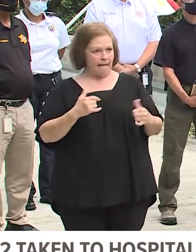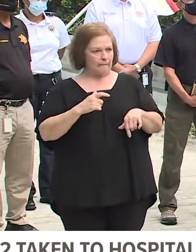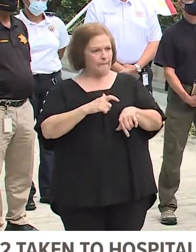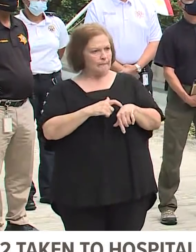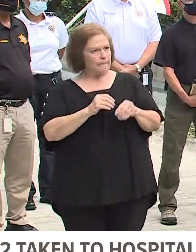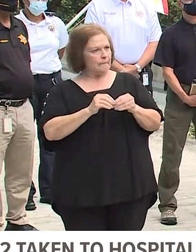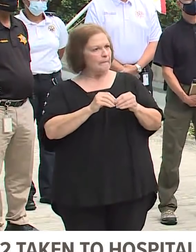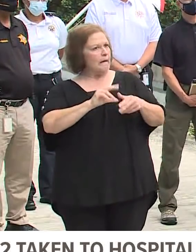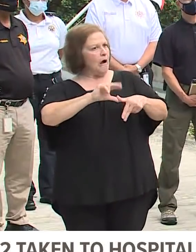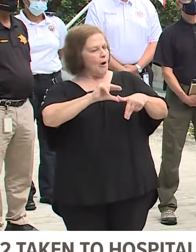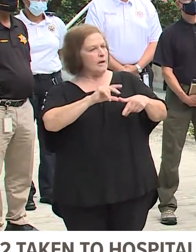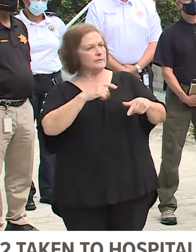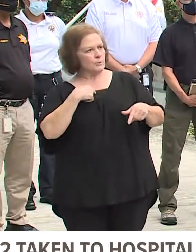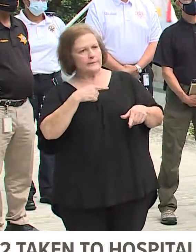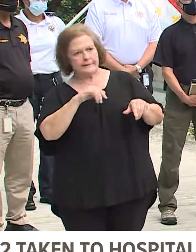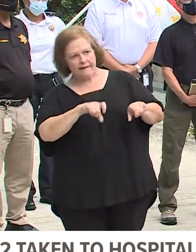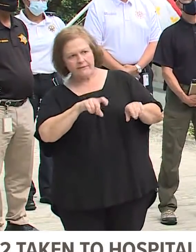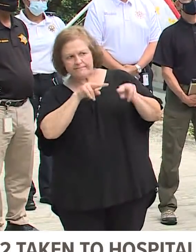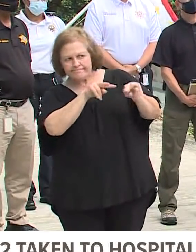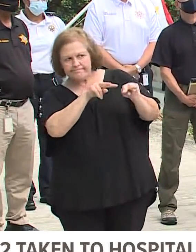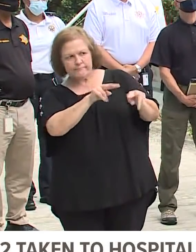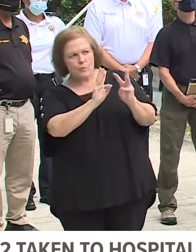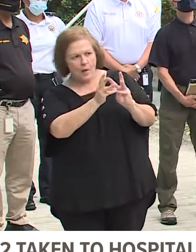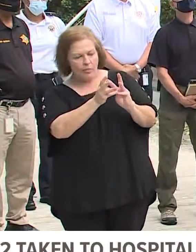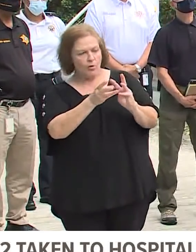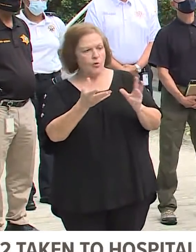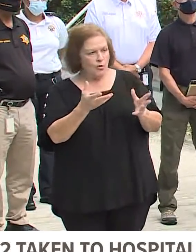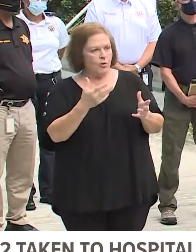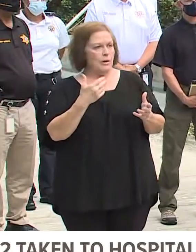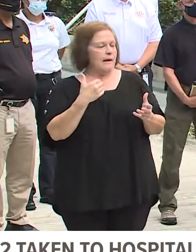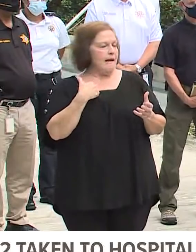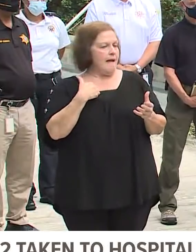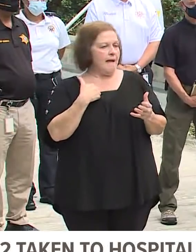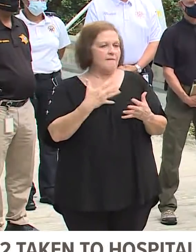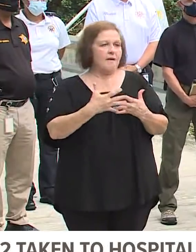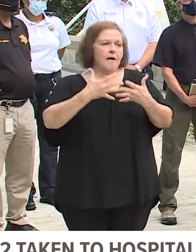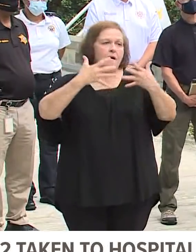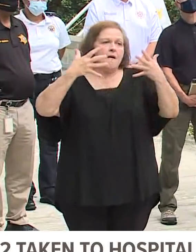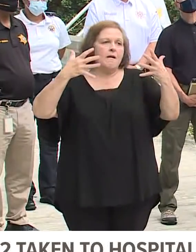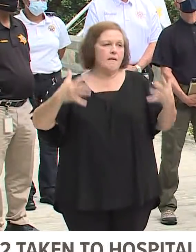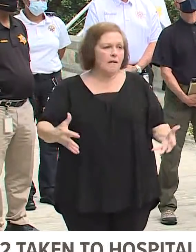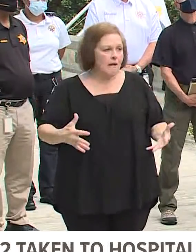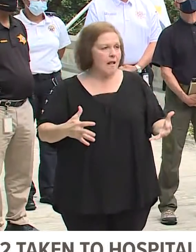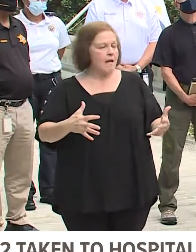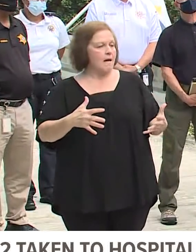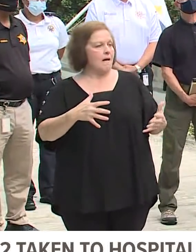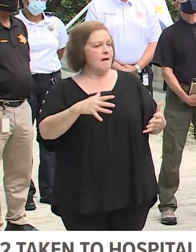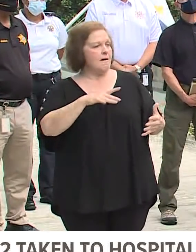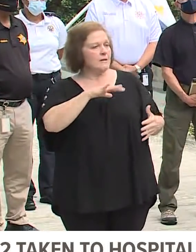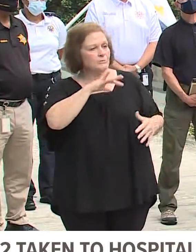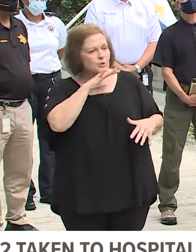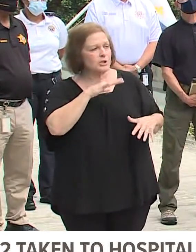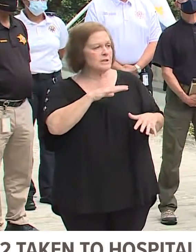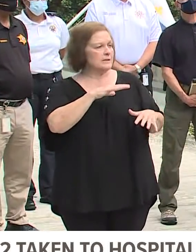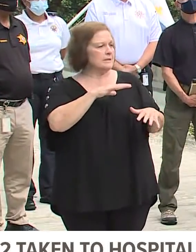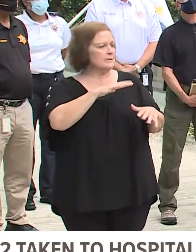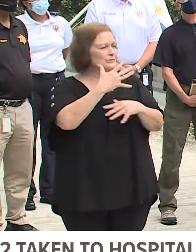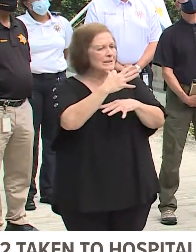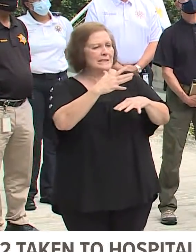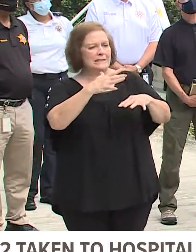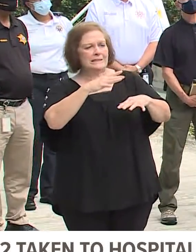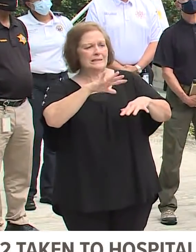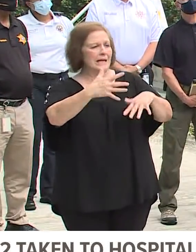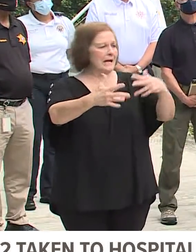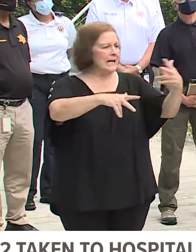we're keeping our eyes on the weather and as such we have so much debris out there I cannot state this enough there is so much debris out there